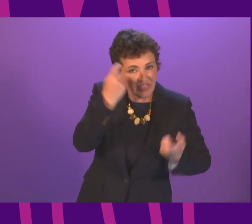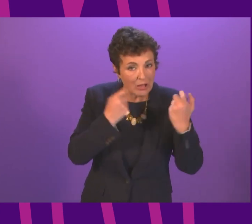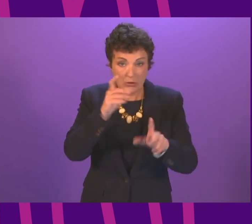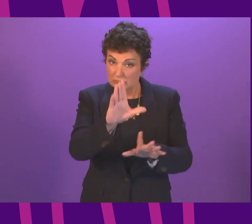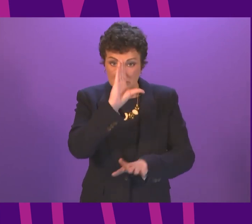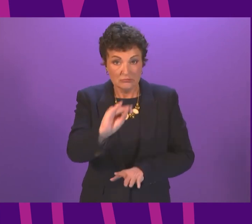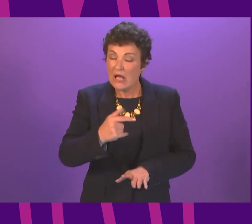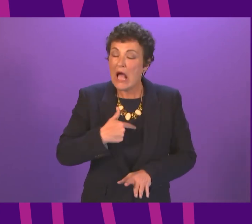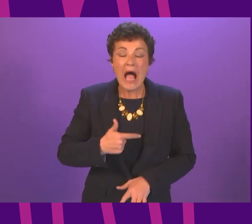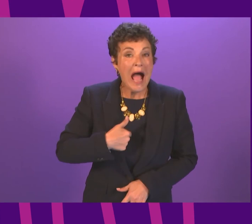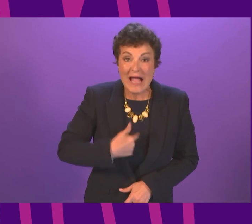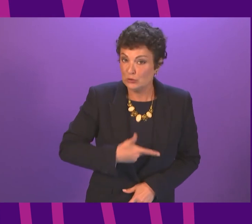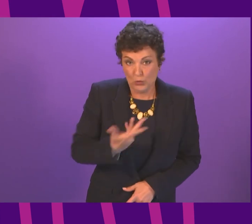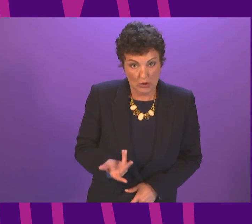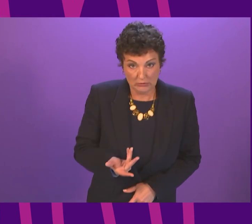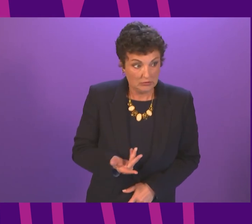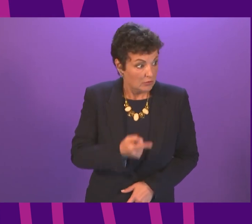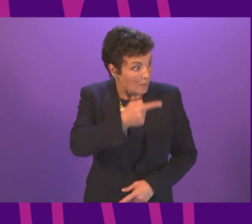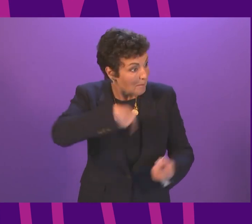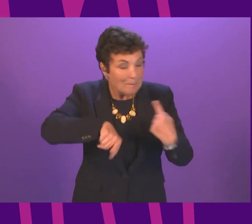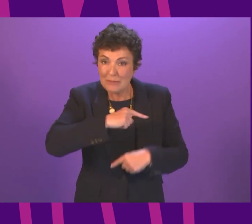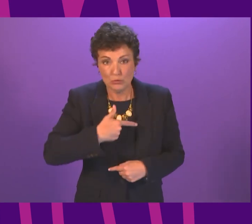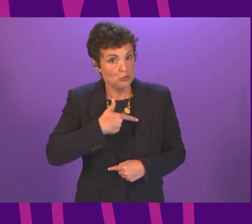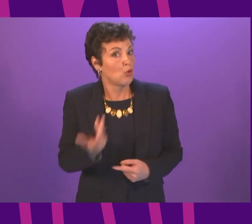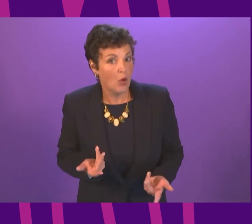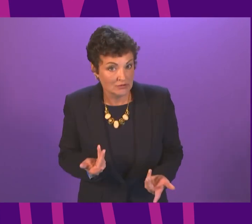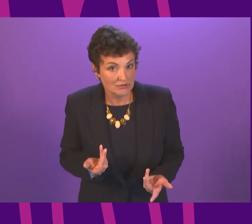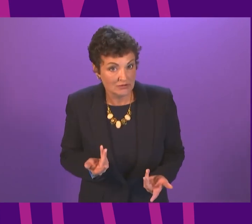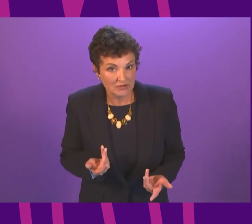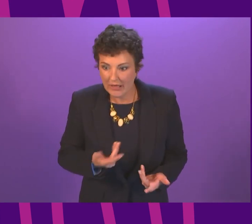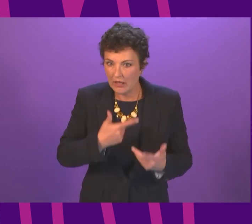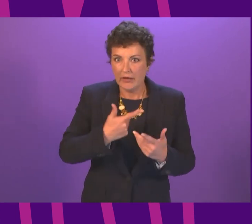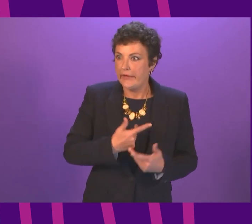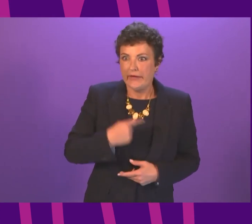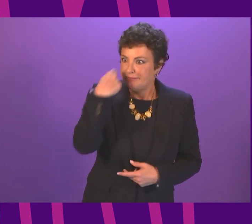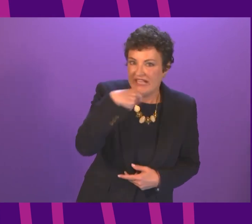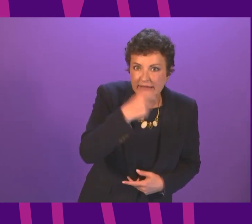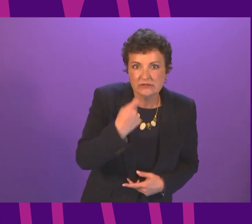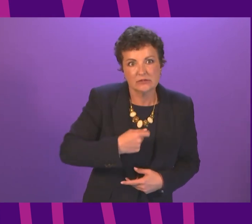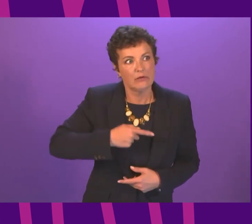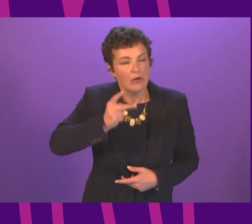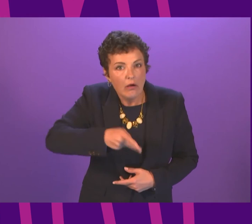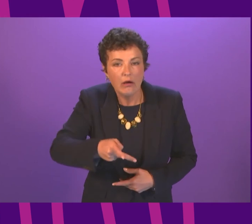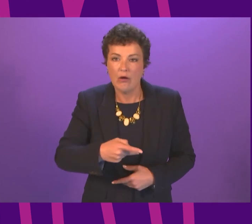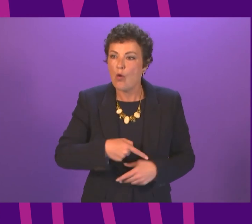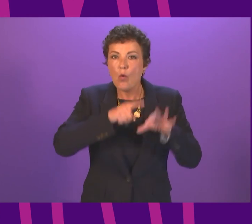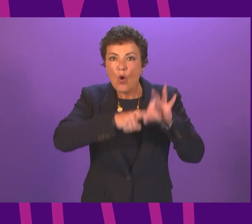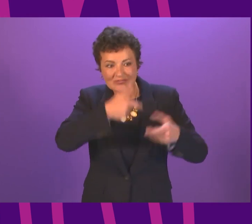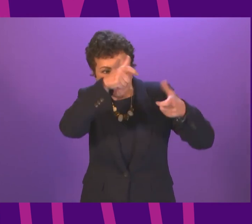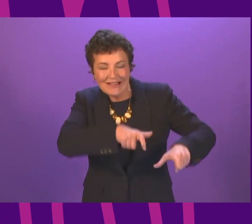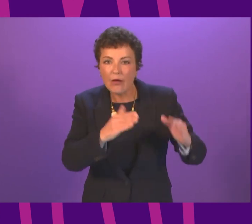I don't want, nobody wants the requirement for testing and quarantine to be in place any longer than is necessary. But these